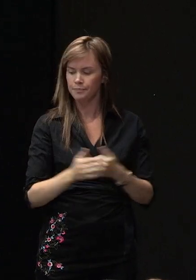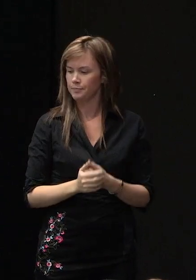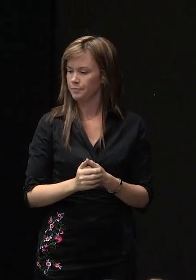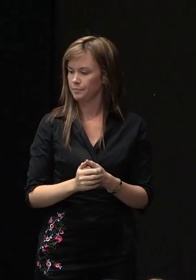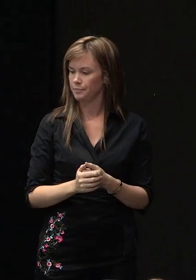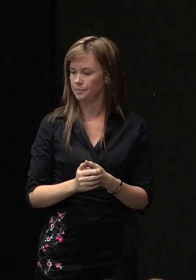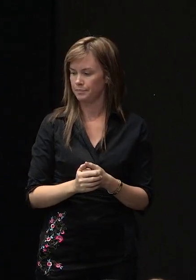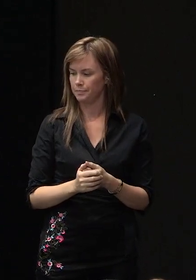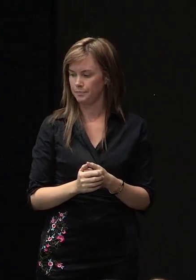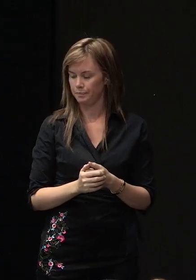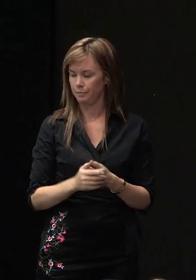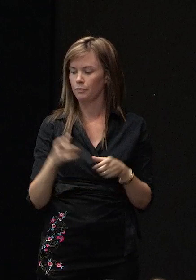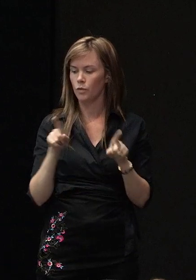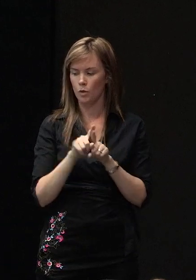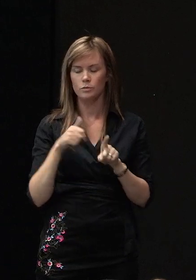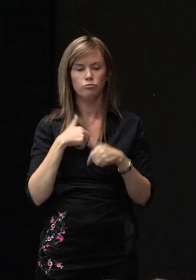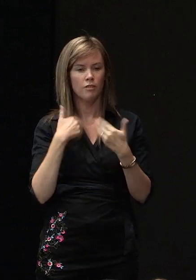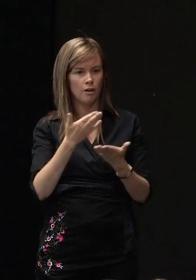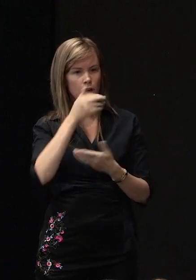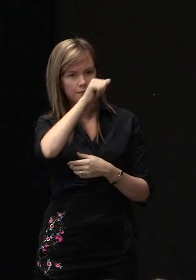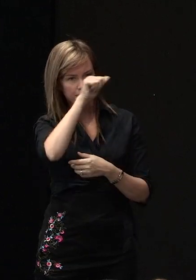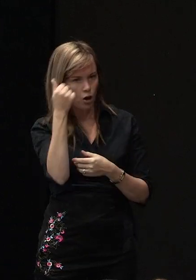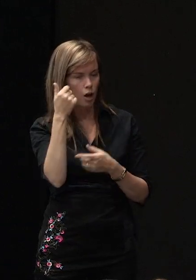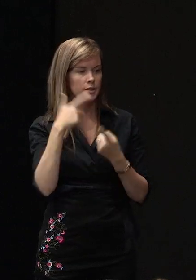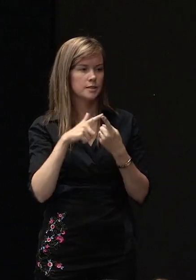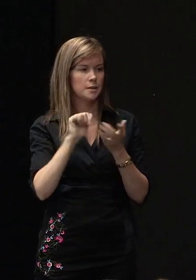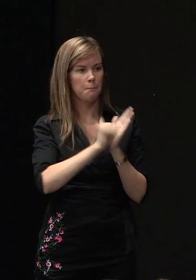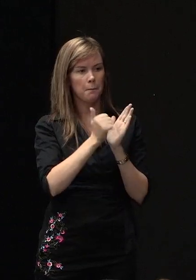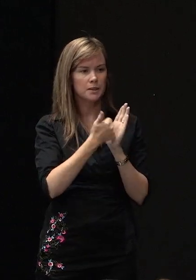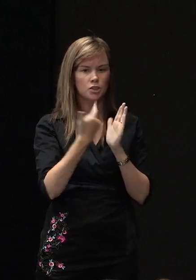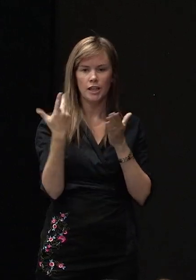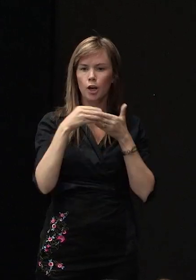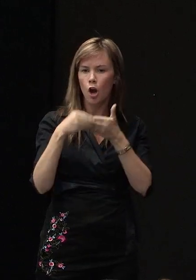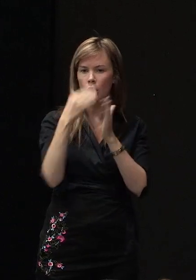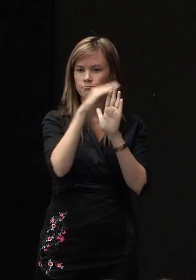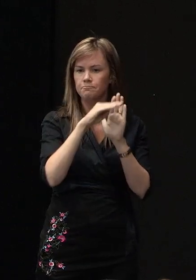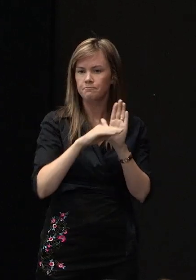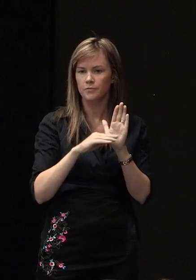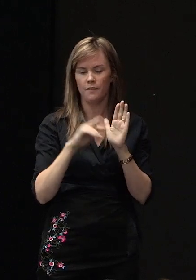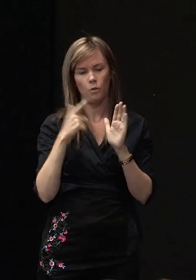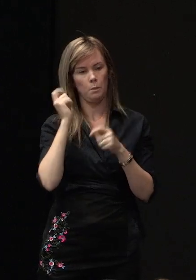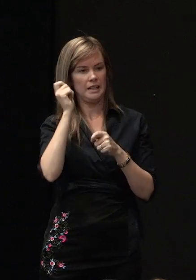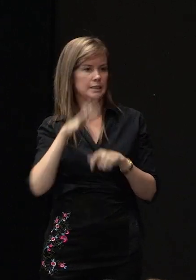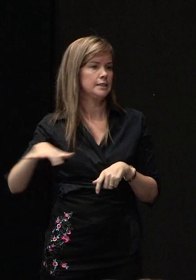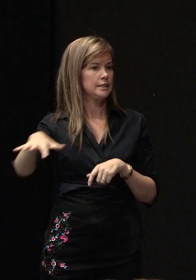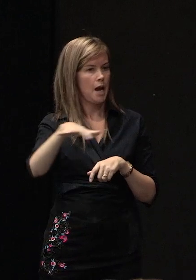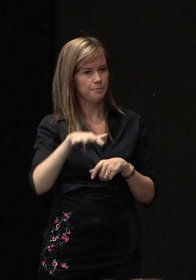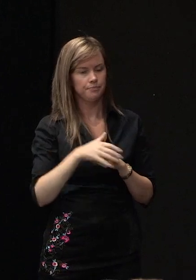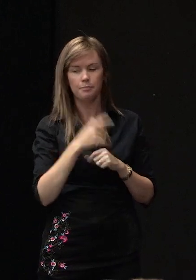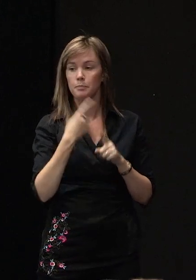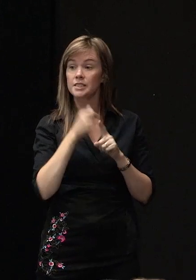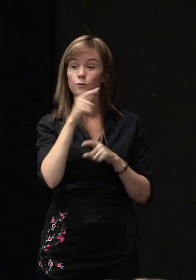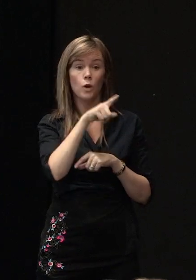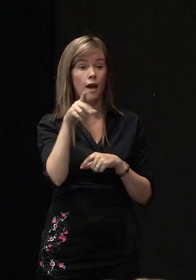And we provide advice and published guidance for the sector. And if you have a